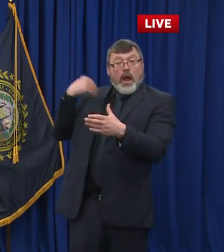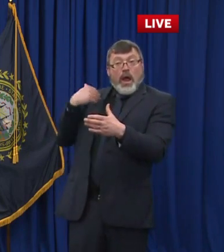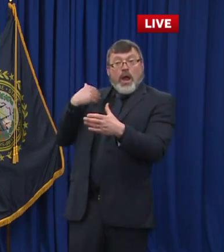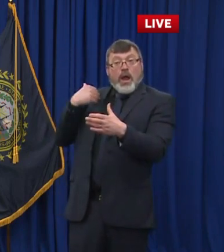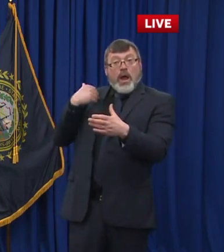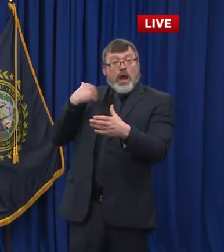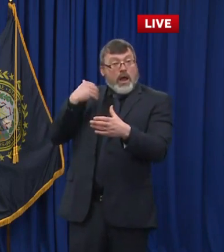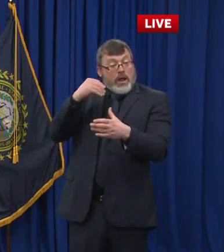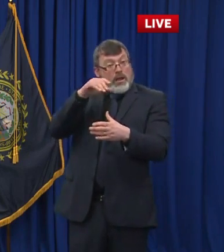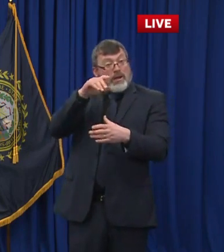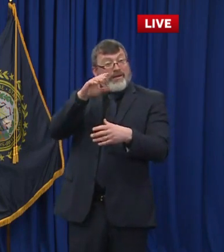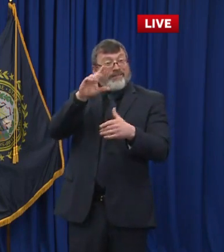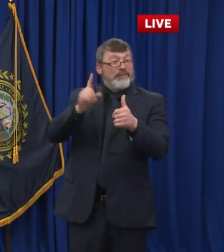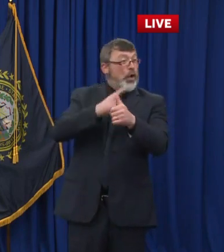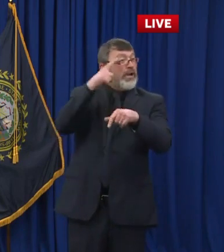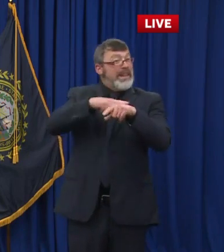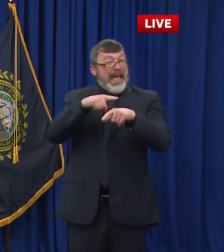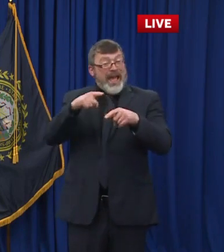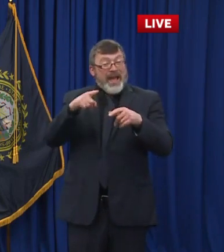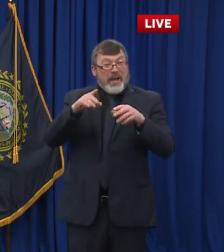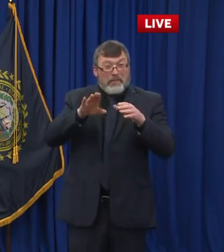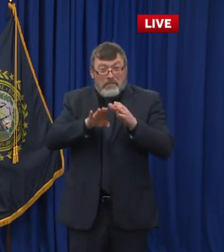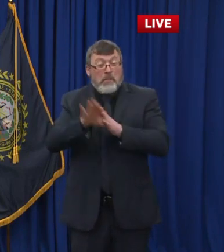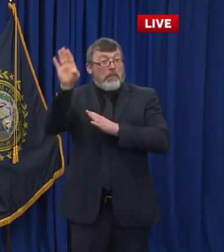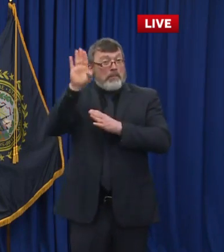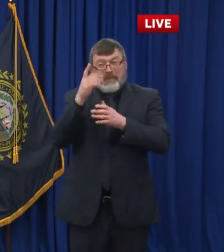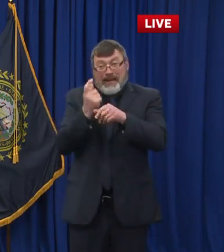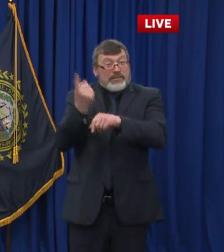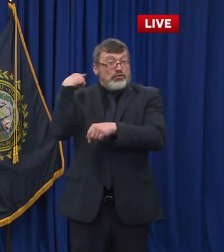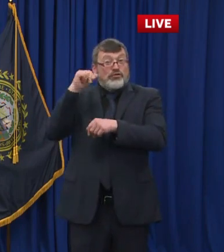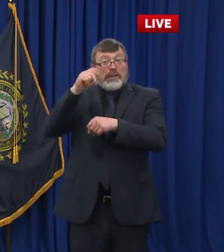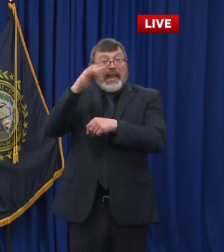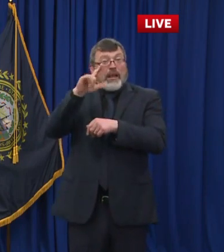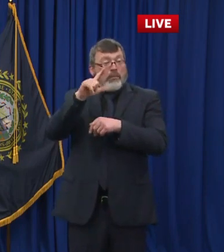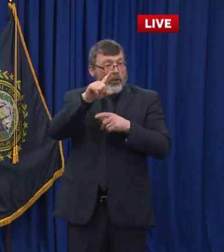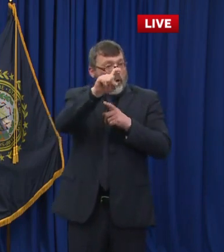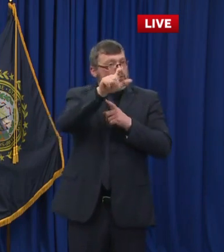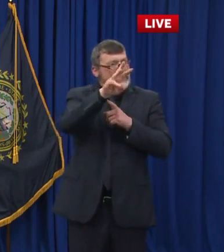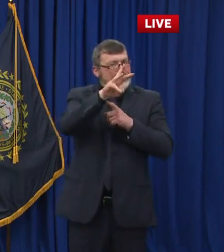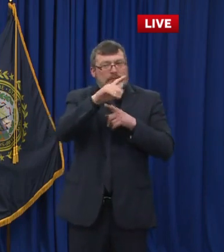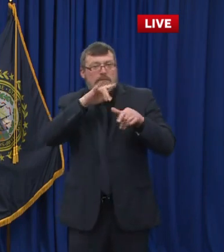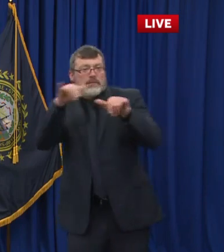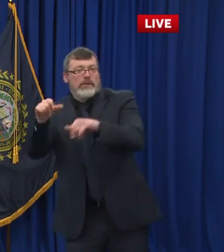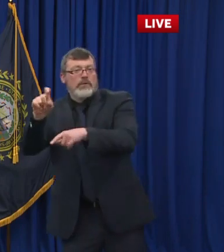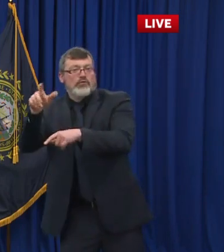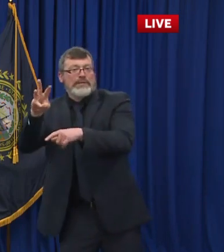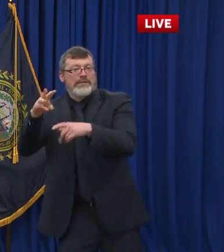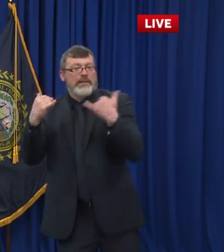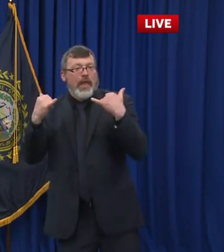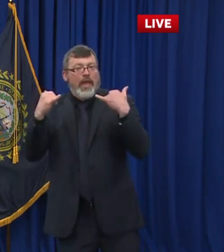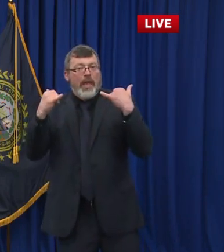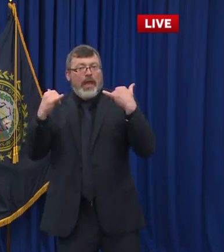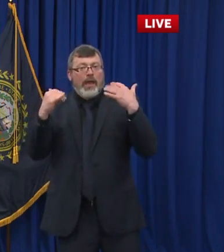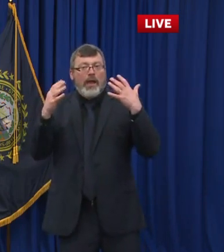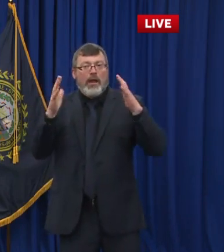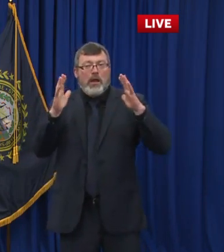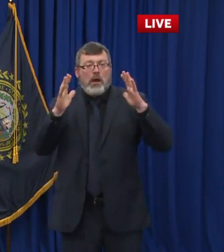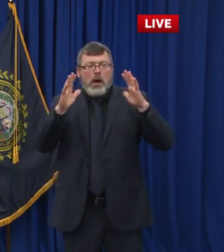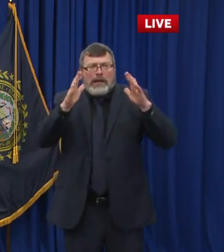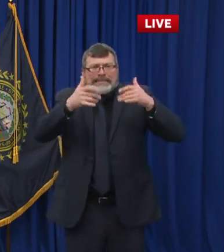from where we were, but still high levels of hospitalizations, high levels of community transmissions still throughout the state.